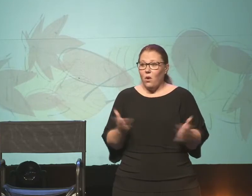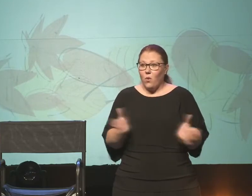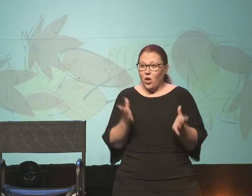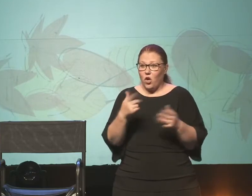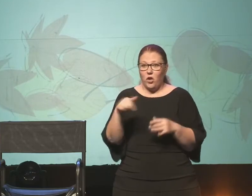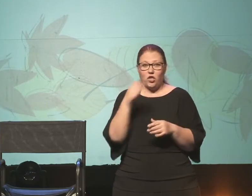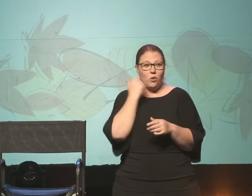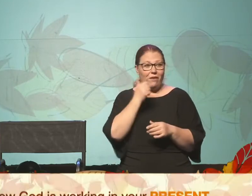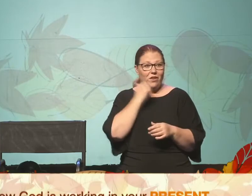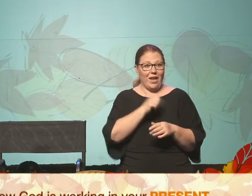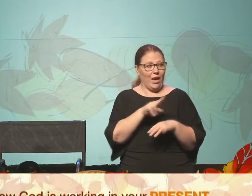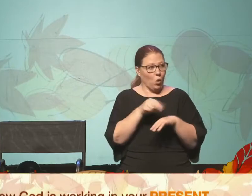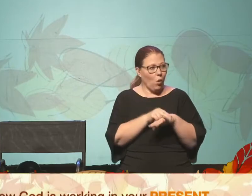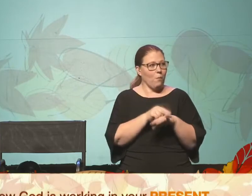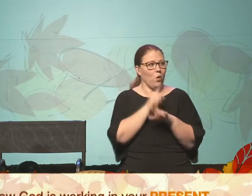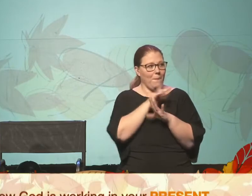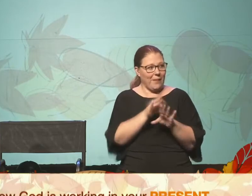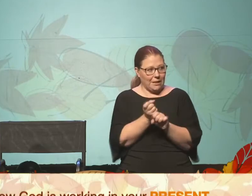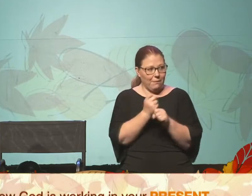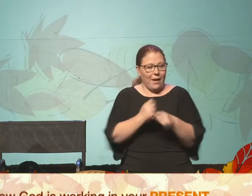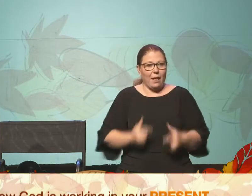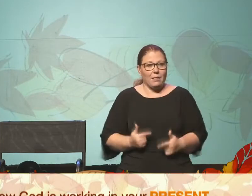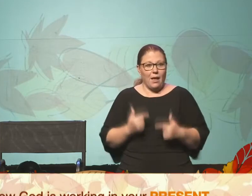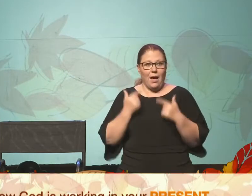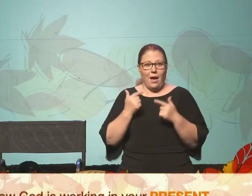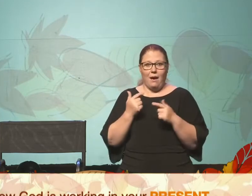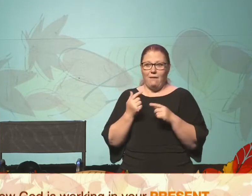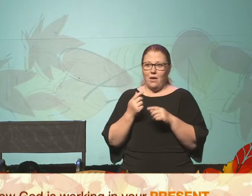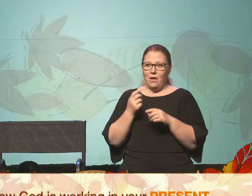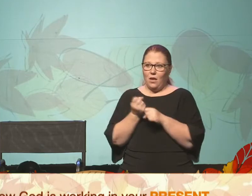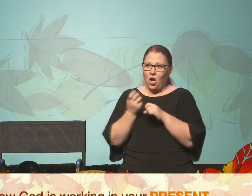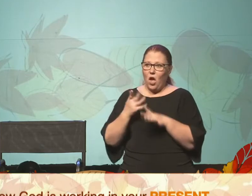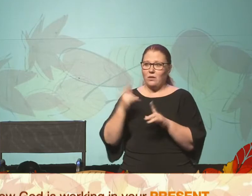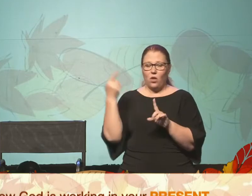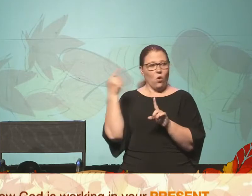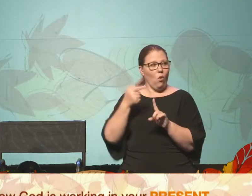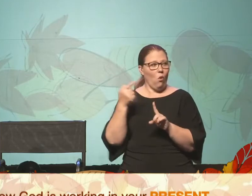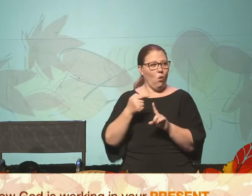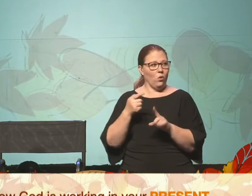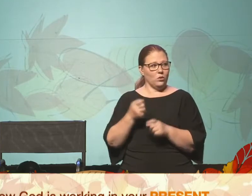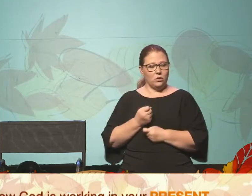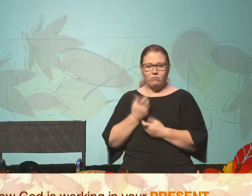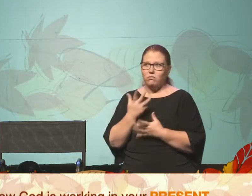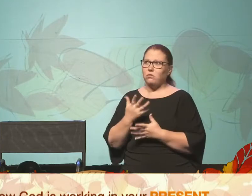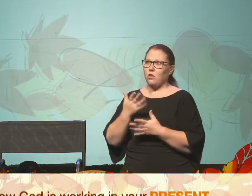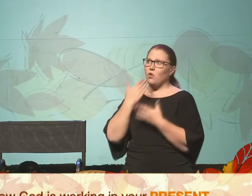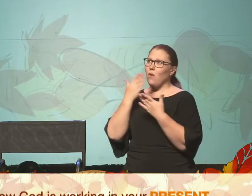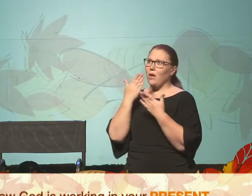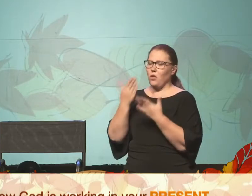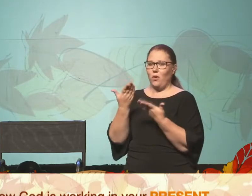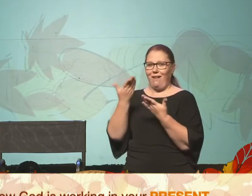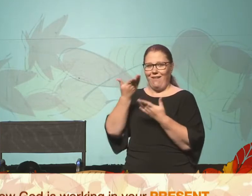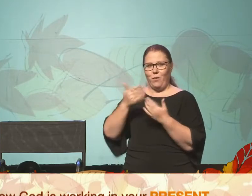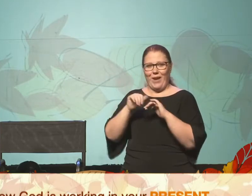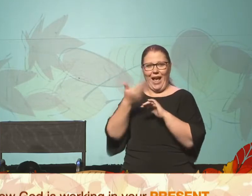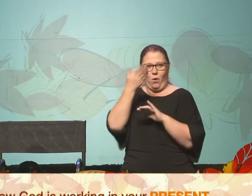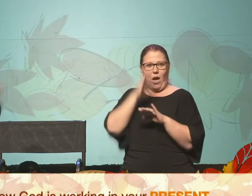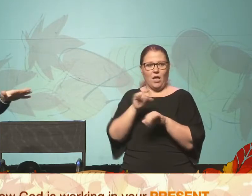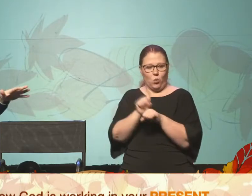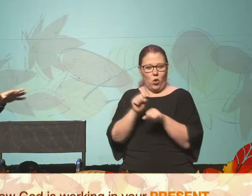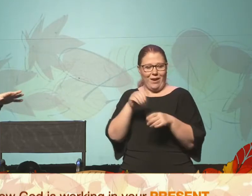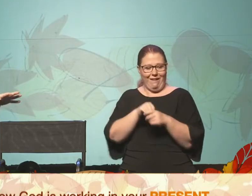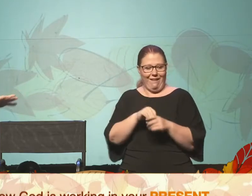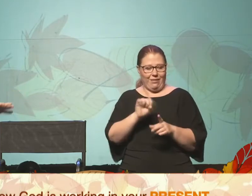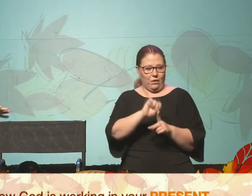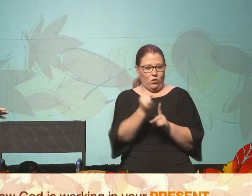normal peacemaking life to make it a goal to express gratitude for how God is working in your present circumstances. So whatever your